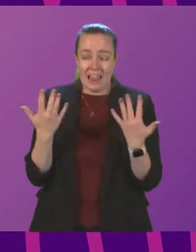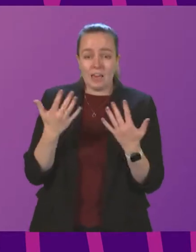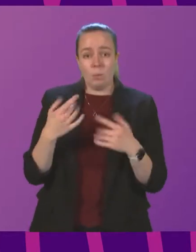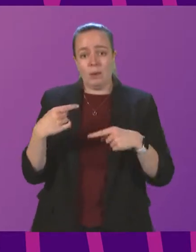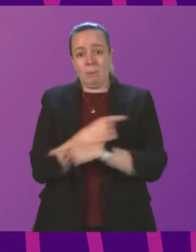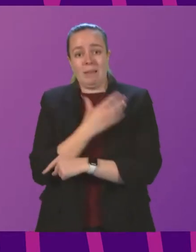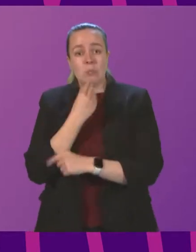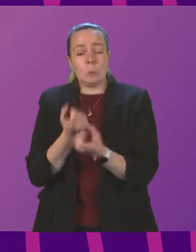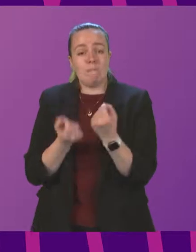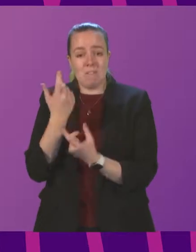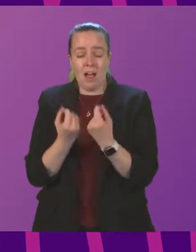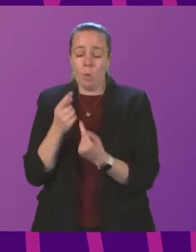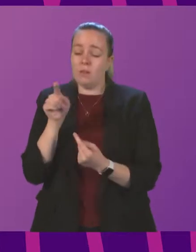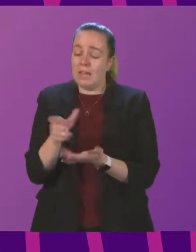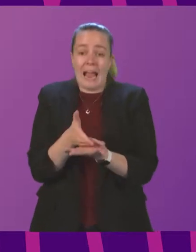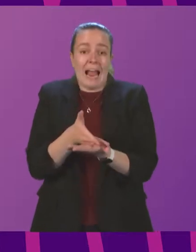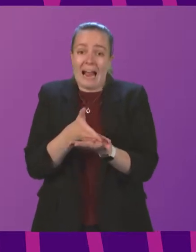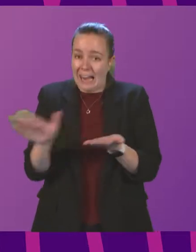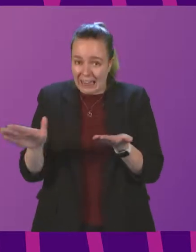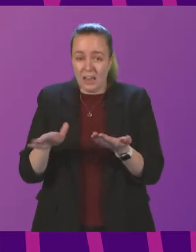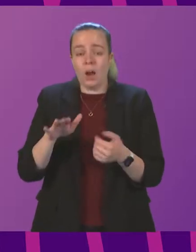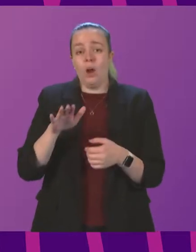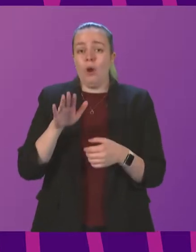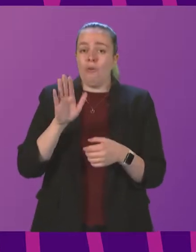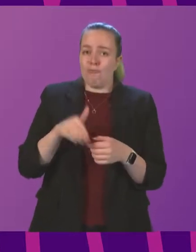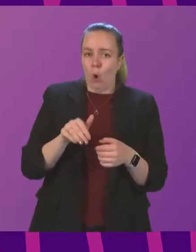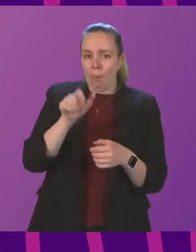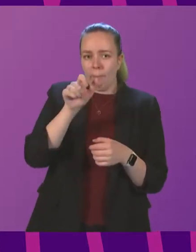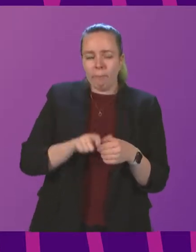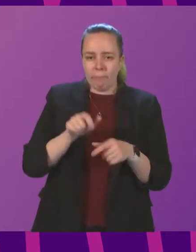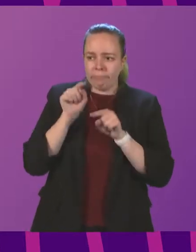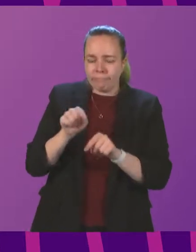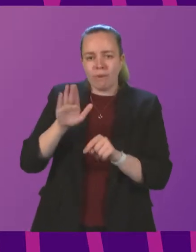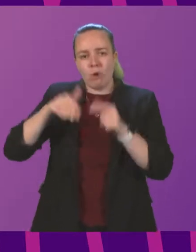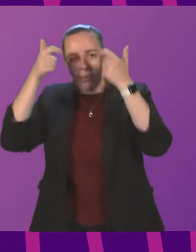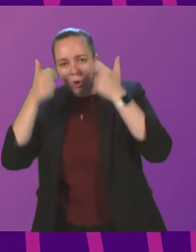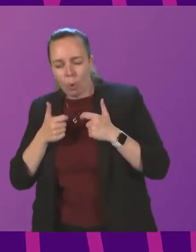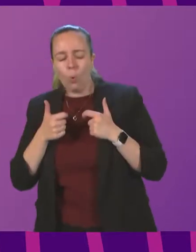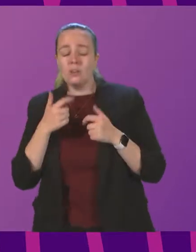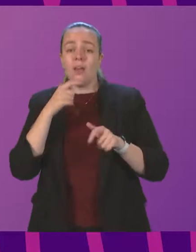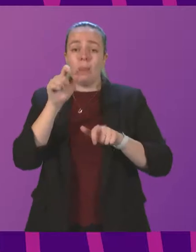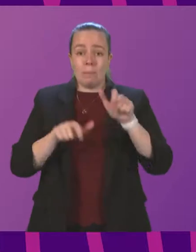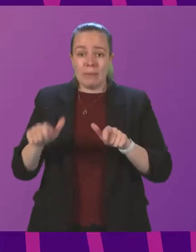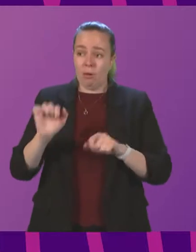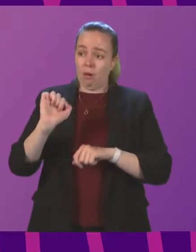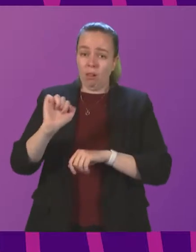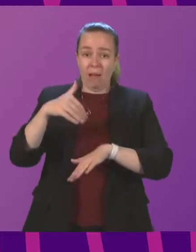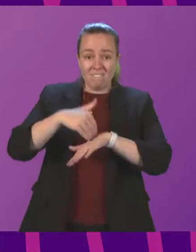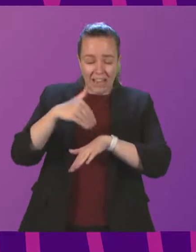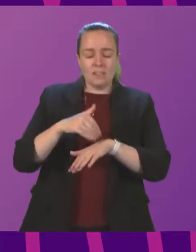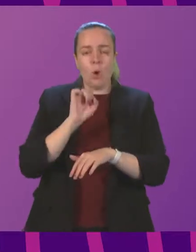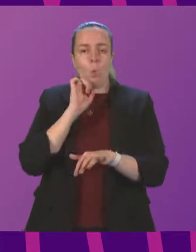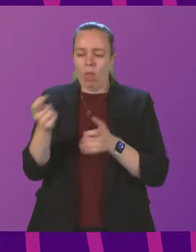fireworks, that line is very clear from our prosecutors, from our courts, that people who offend will be dealt with